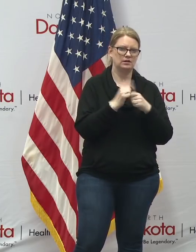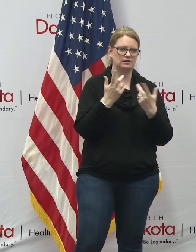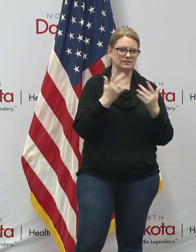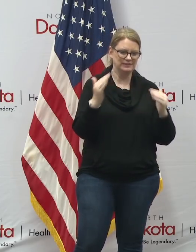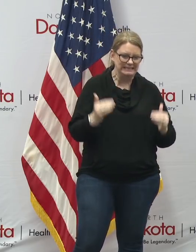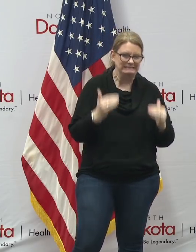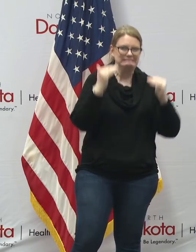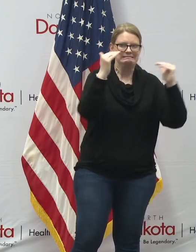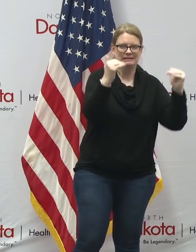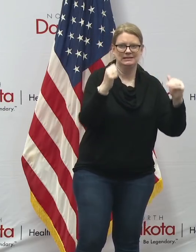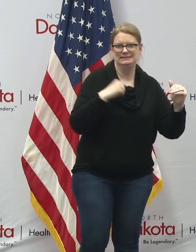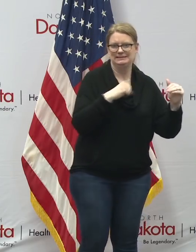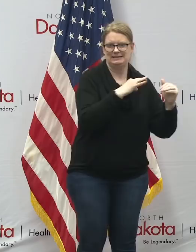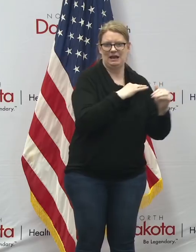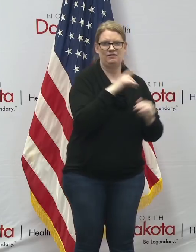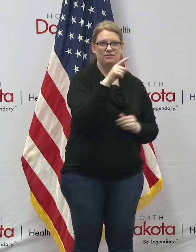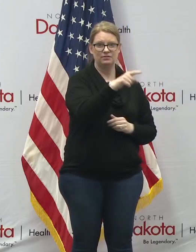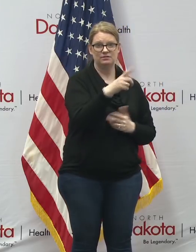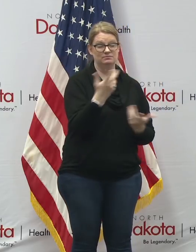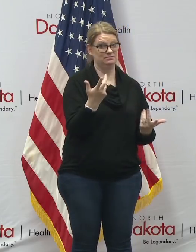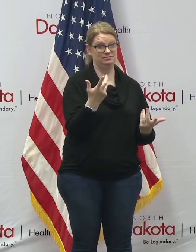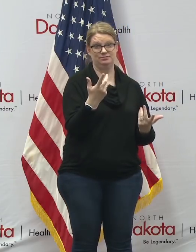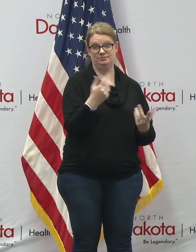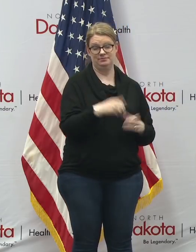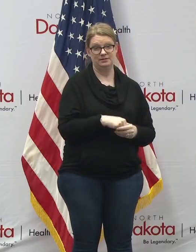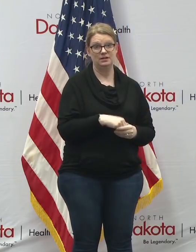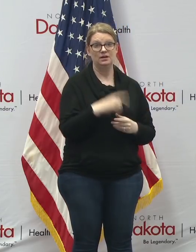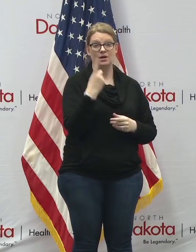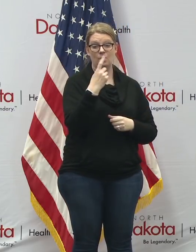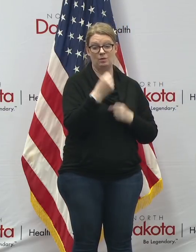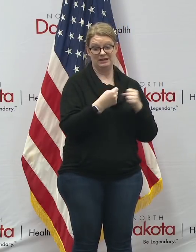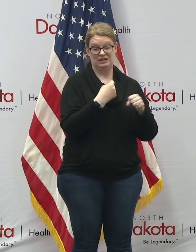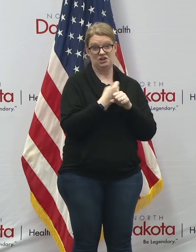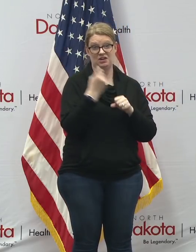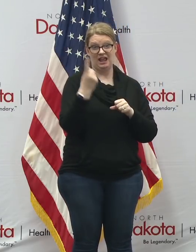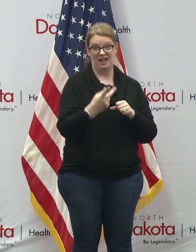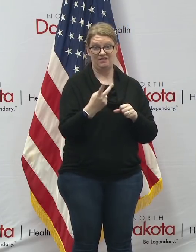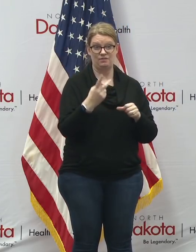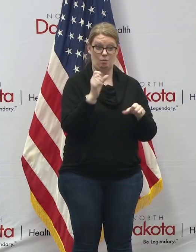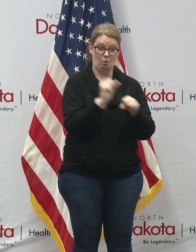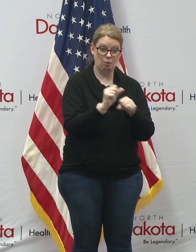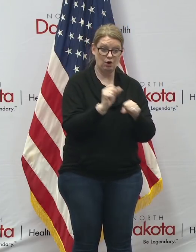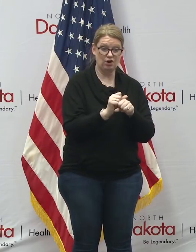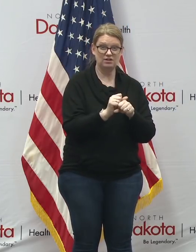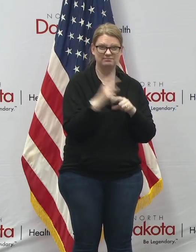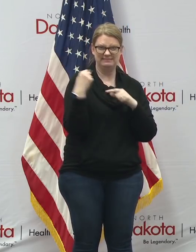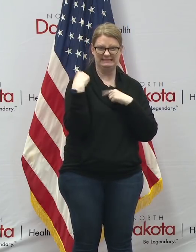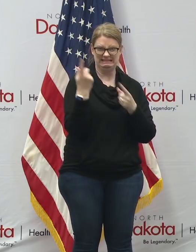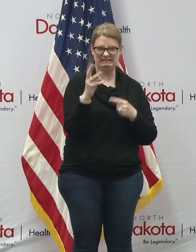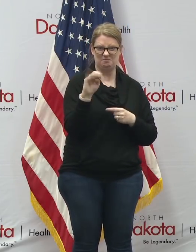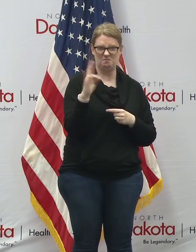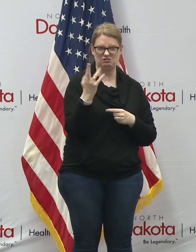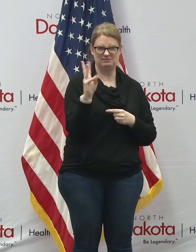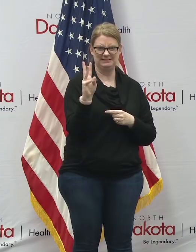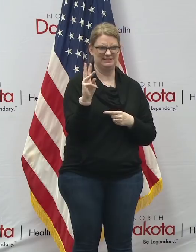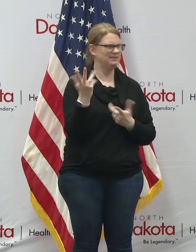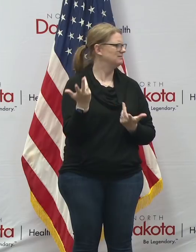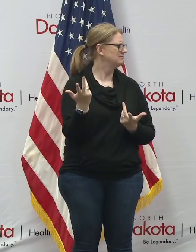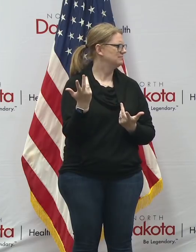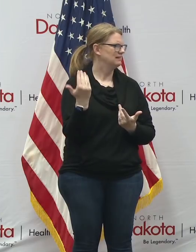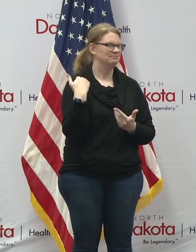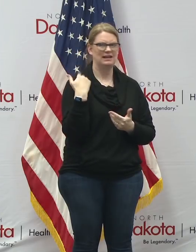that's going on over there again we're shared with you that we've had a year and a half worth of applications in the last uh